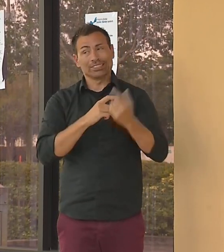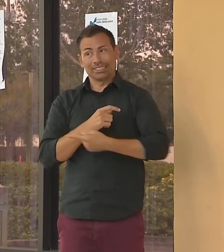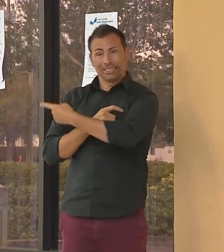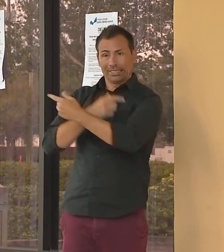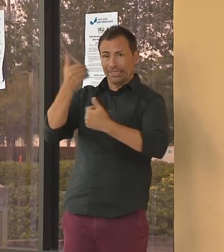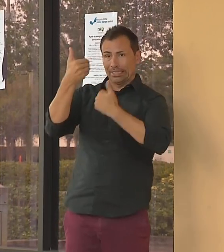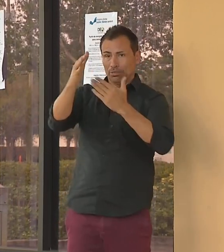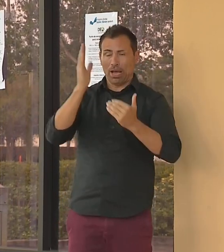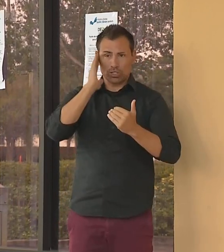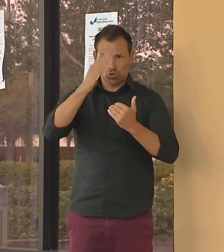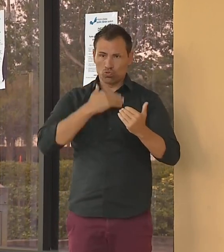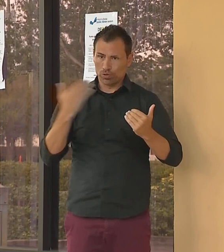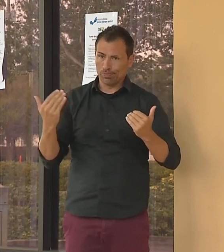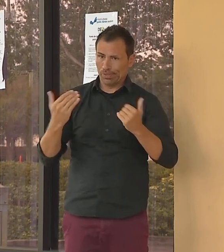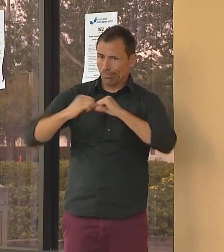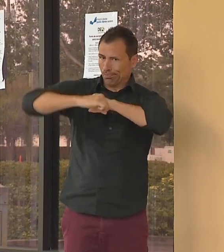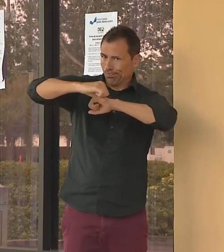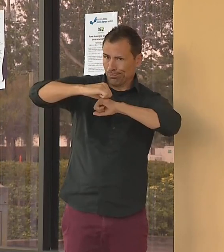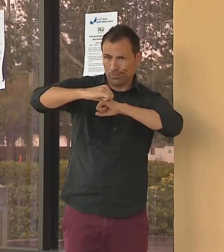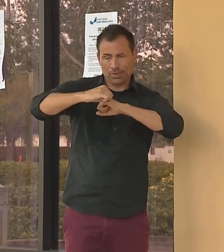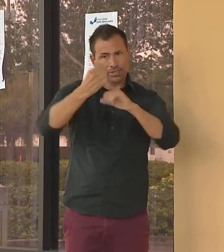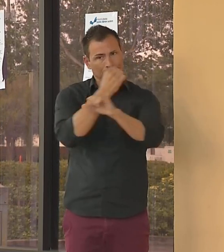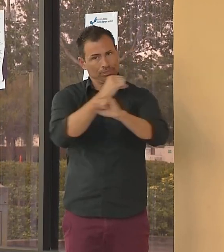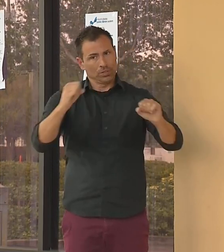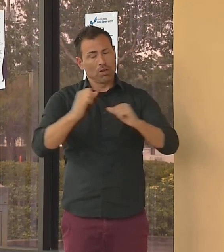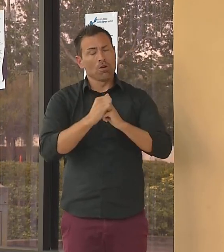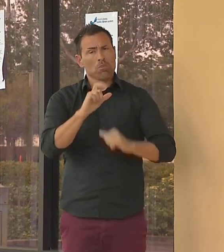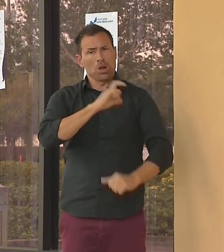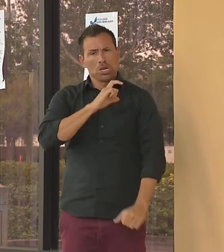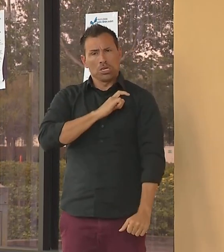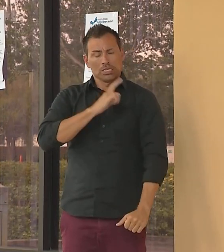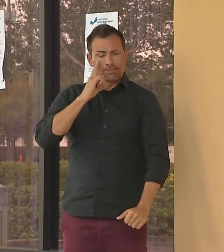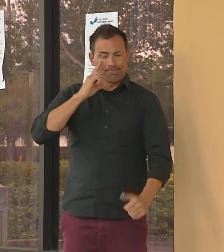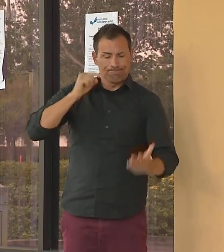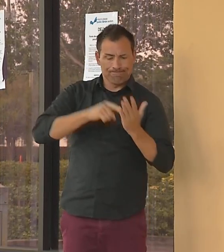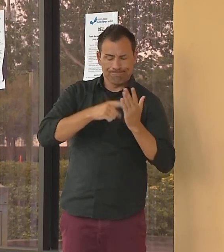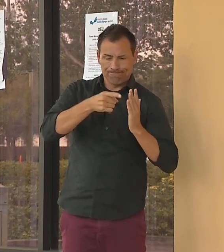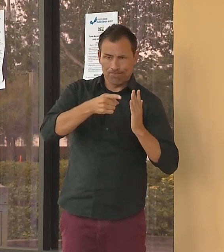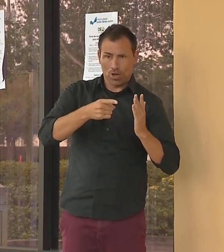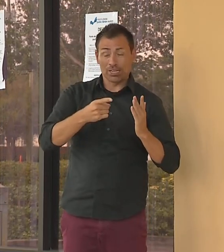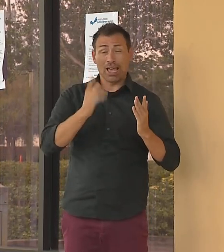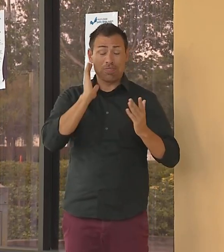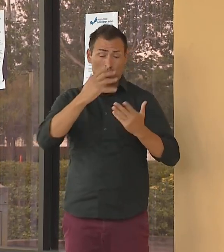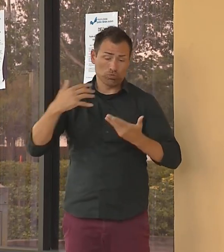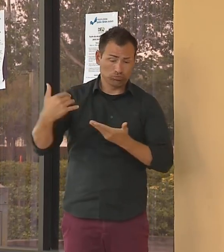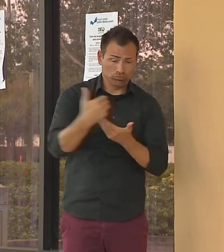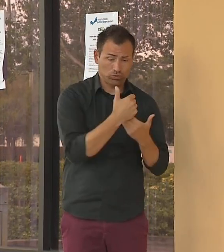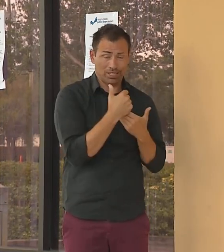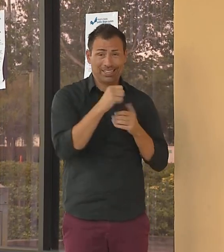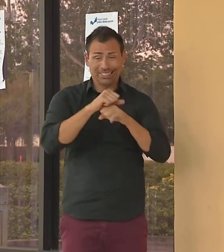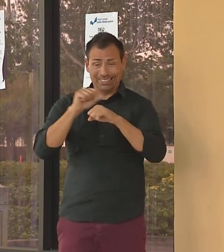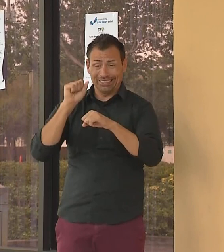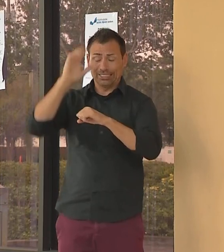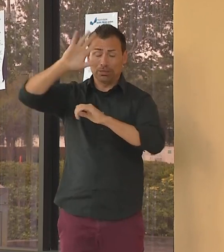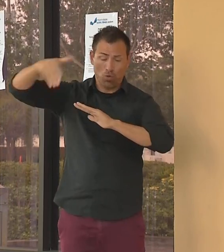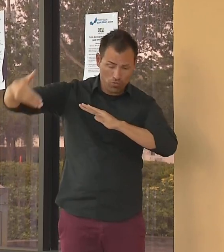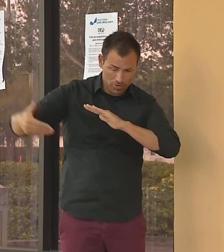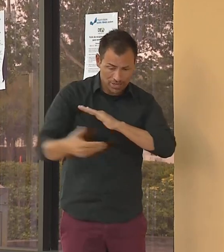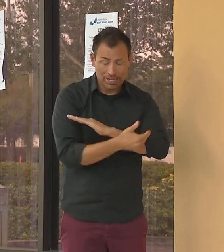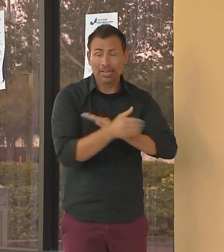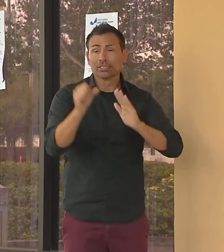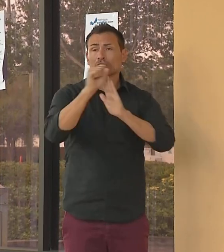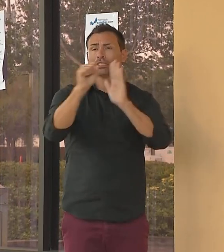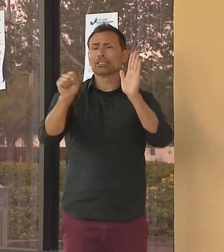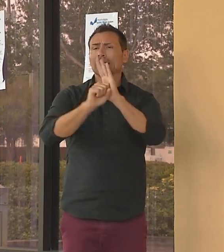South Florida offices. From there, trained staff will send the applications overnight to the state to expedite the processing of these